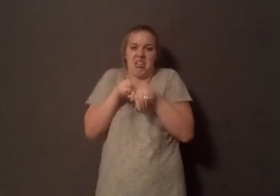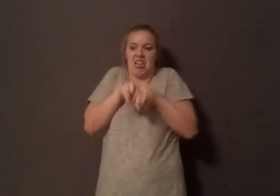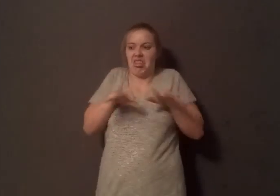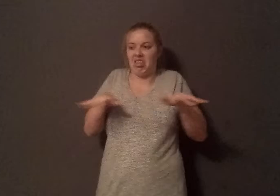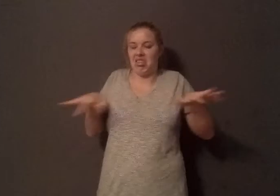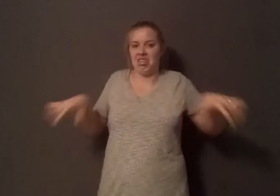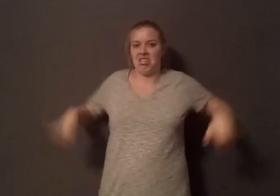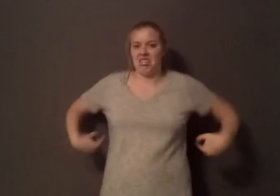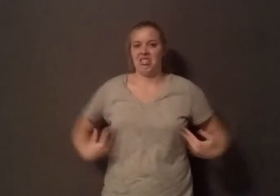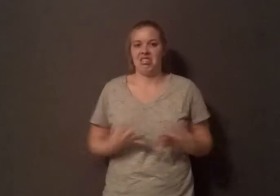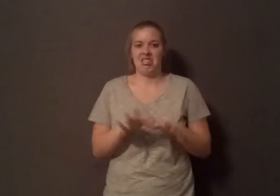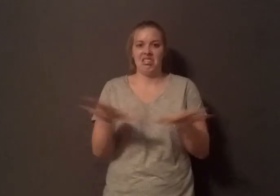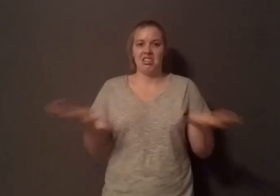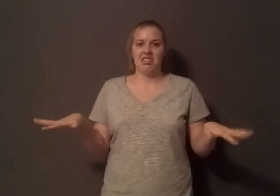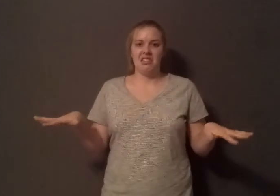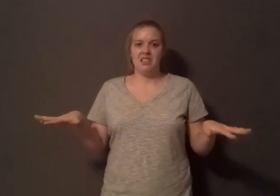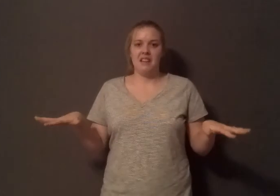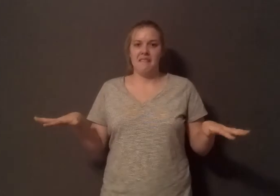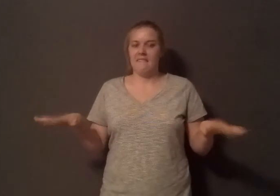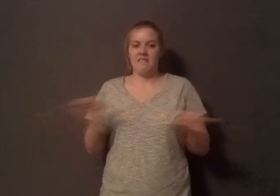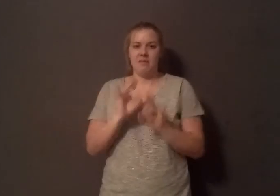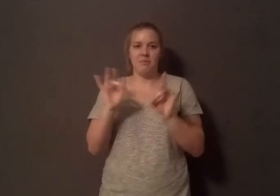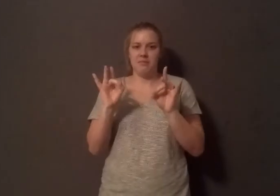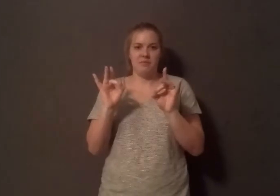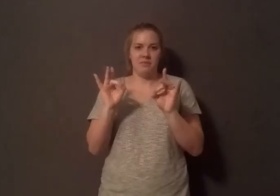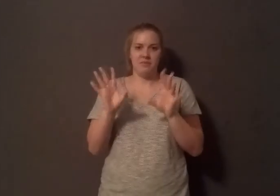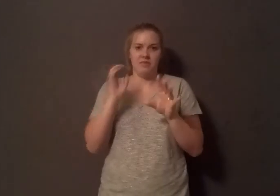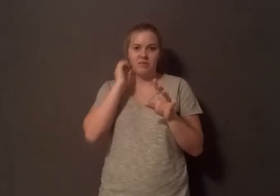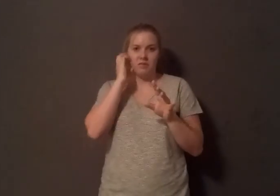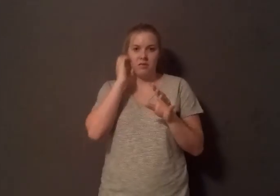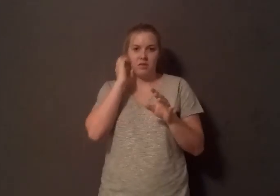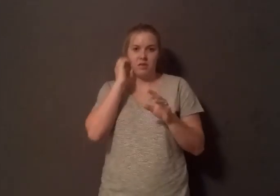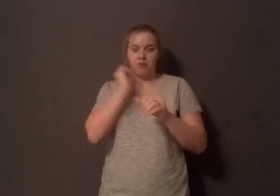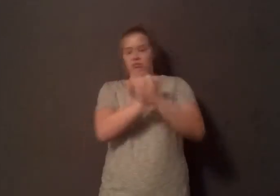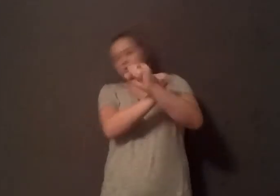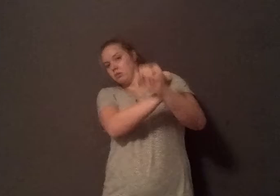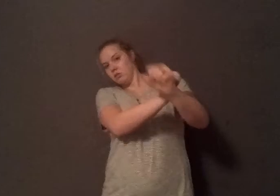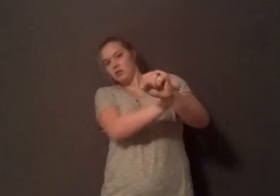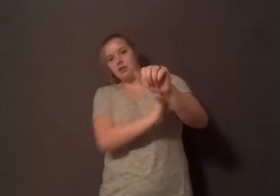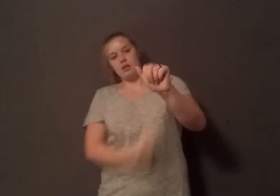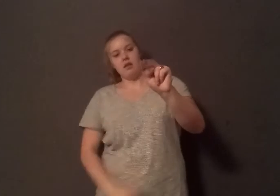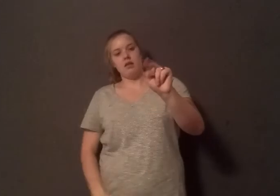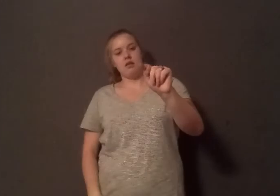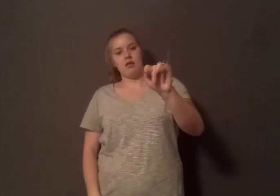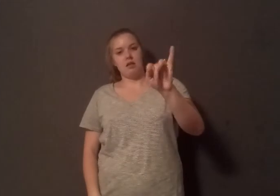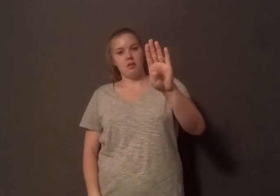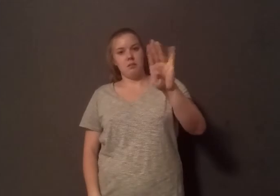that are being created in these filthy conditions are breeding resistance to antibiotics and the public are becoming exposed to those. In already have people